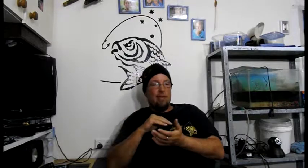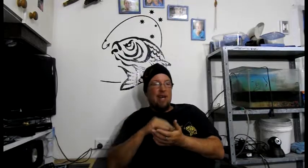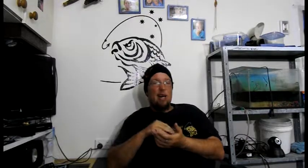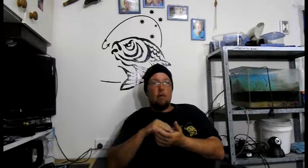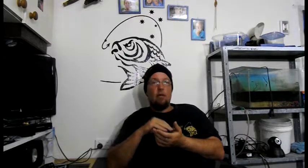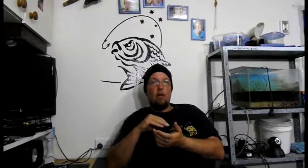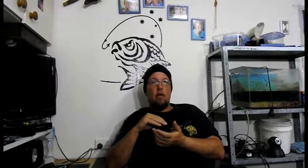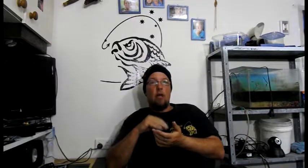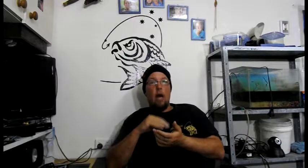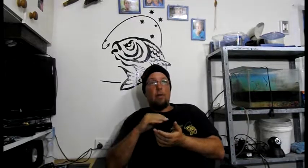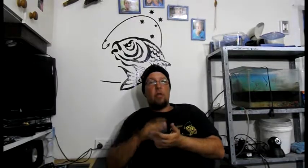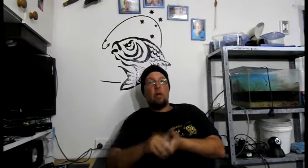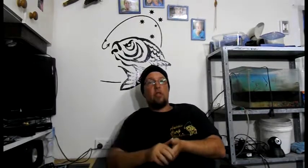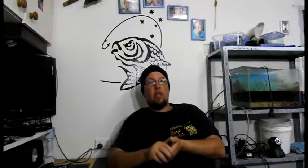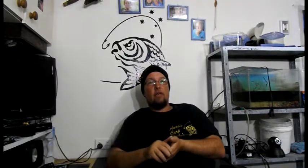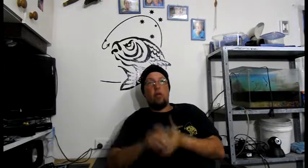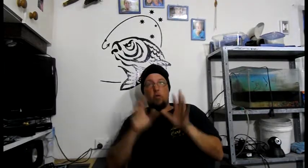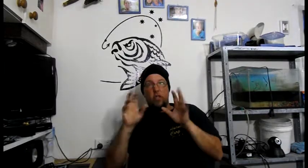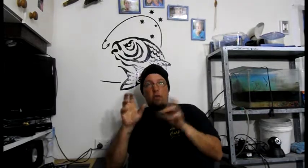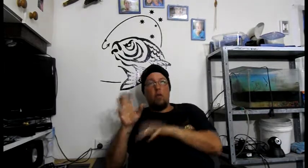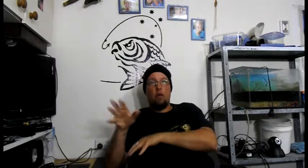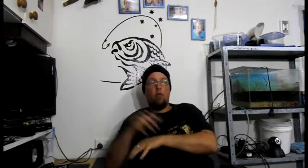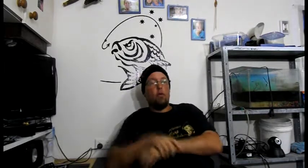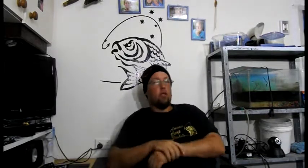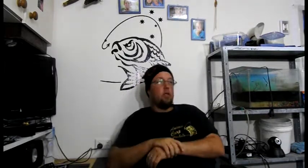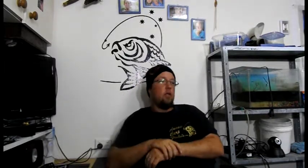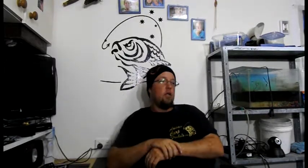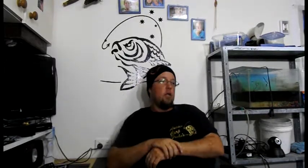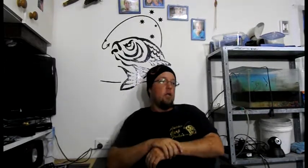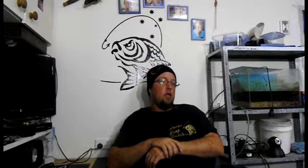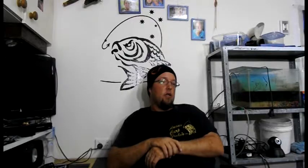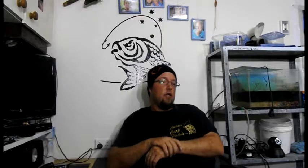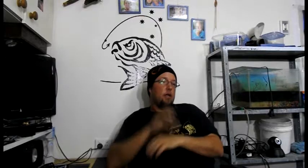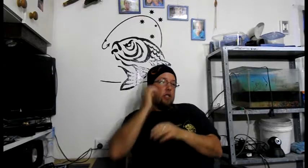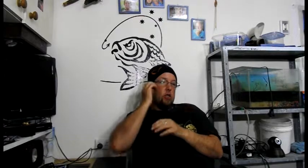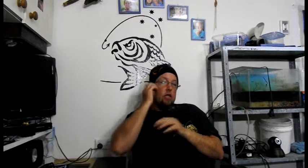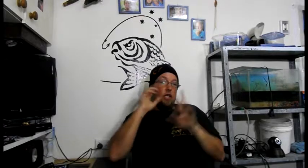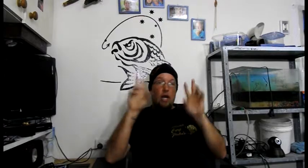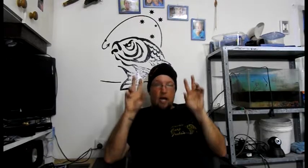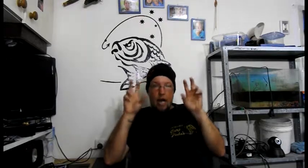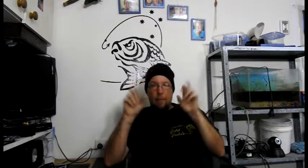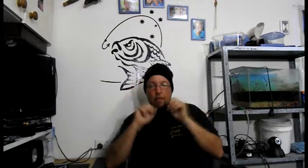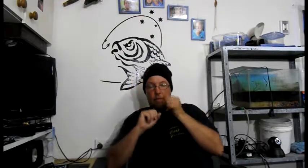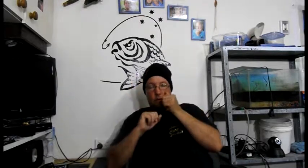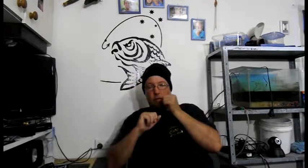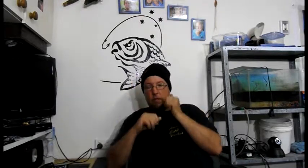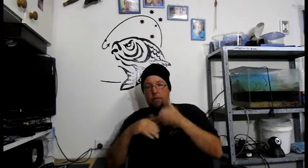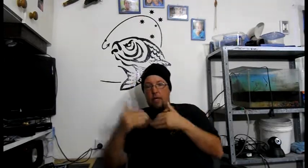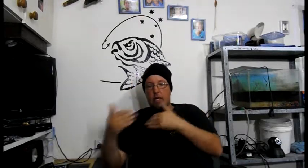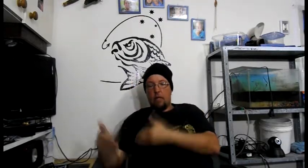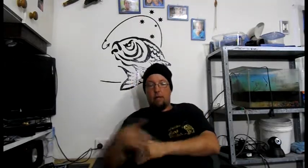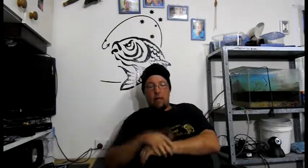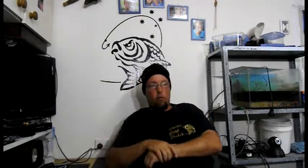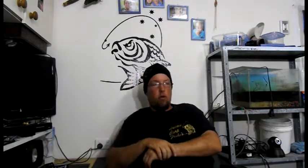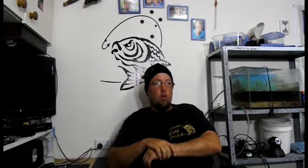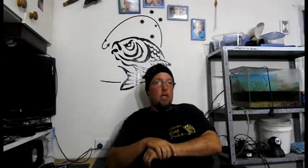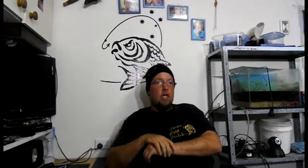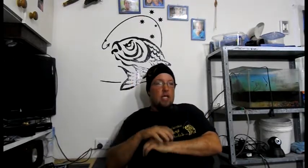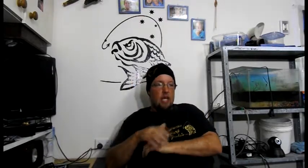Carp. Carp are known to live in. Crystal clear waters. So it's not the. Carp themselves. That are bringing in. A bad water quality. Yes.